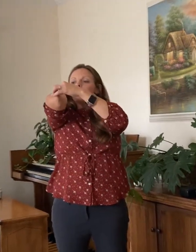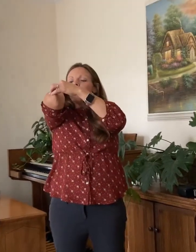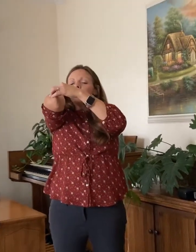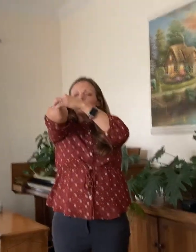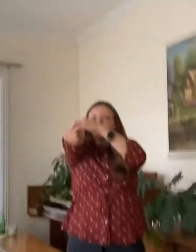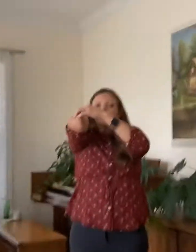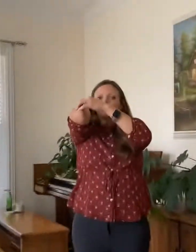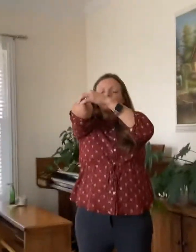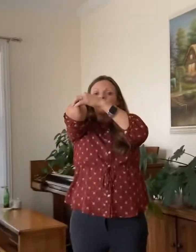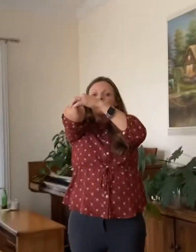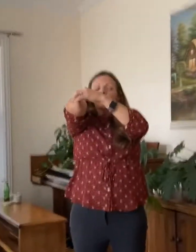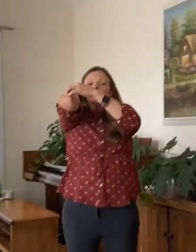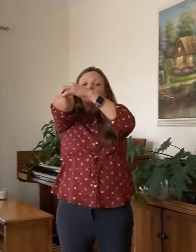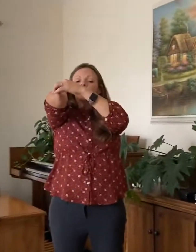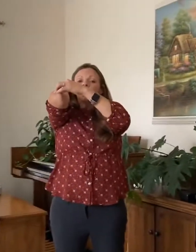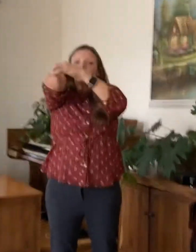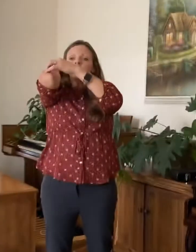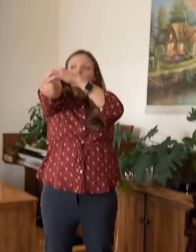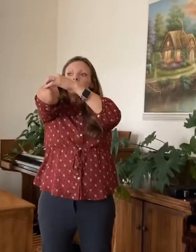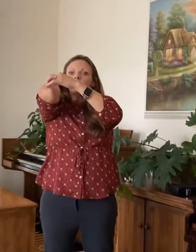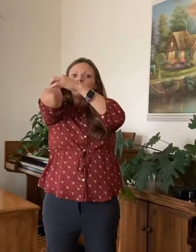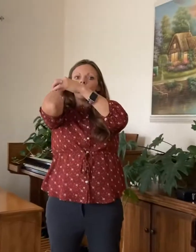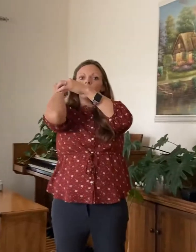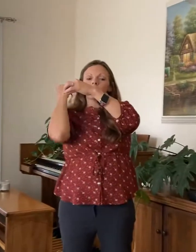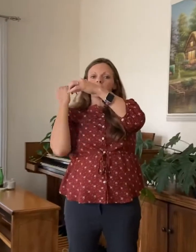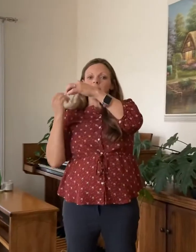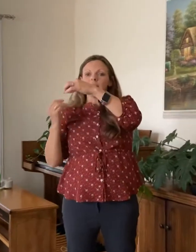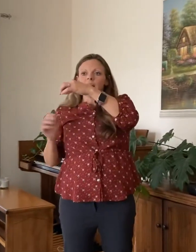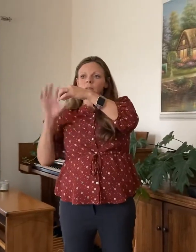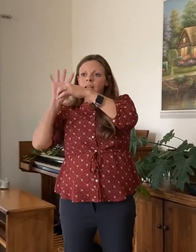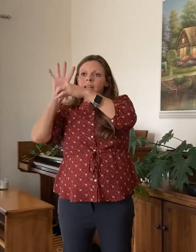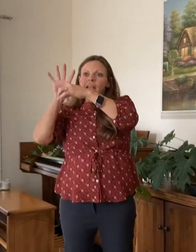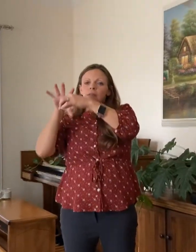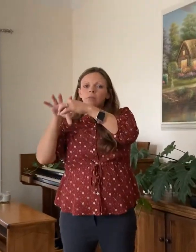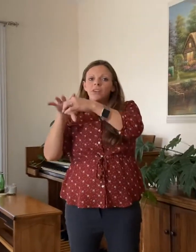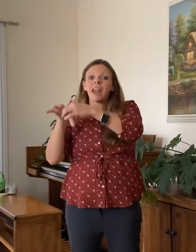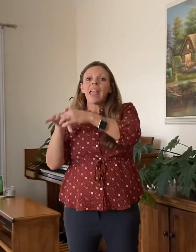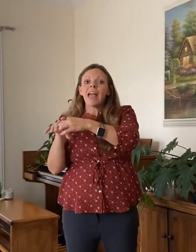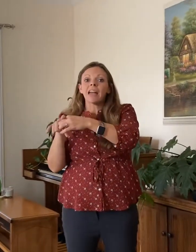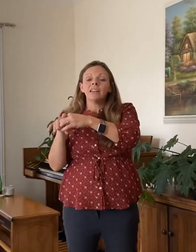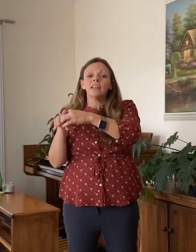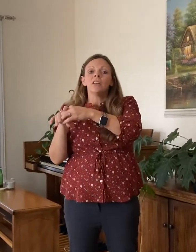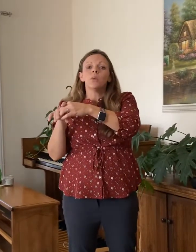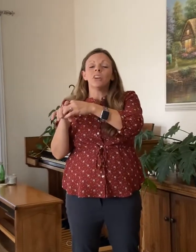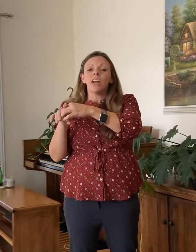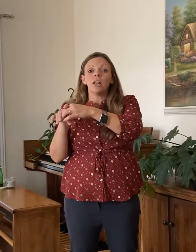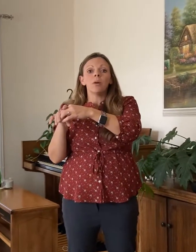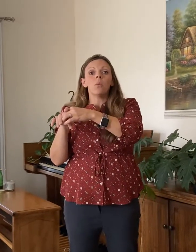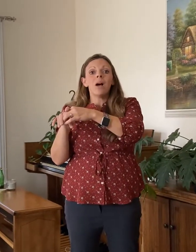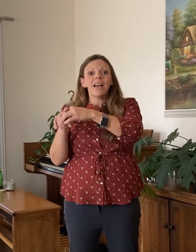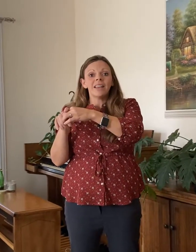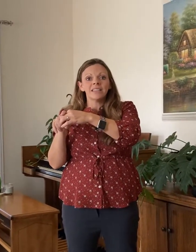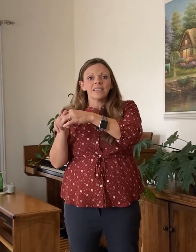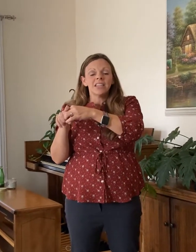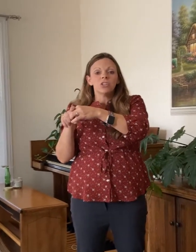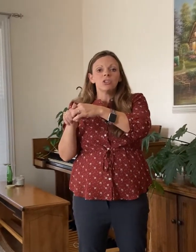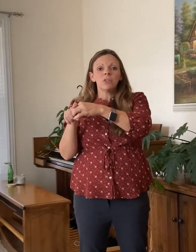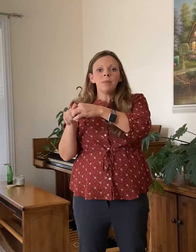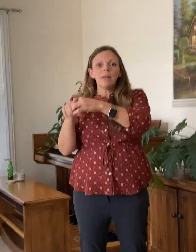pennies want to stay right there. So as long as you move your elbow straight down and move your hand where your elbow was, you should be able